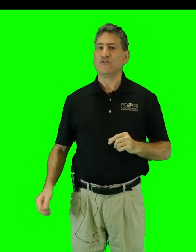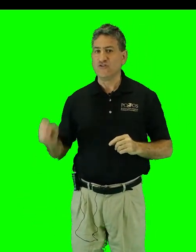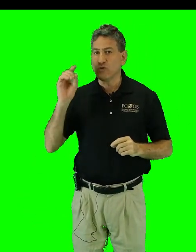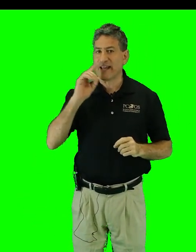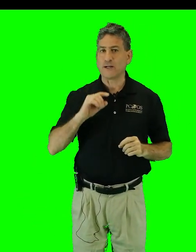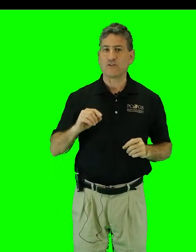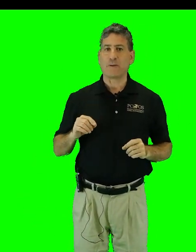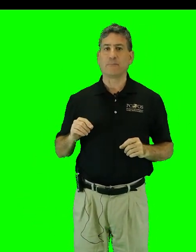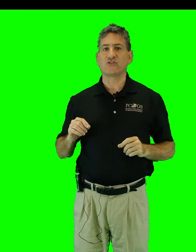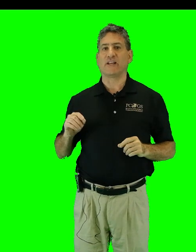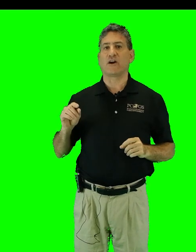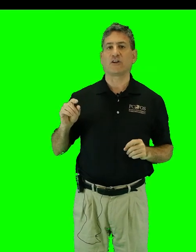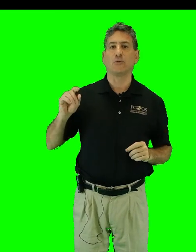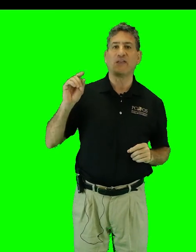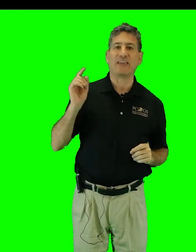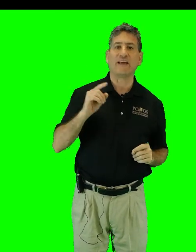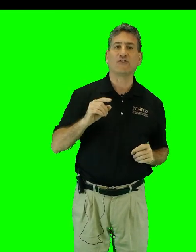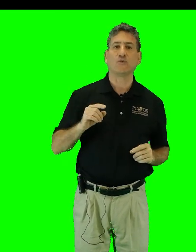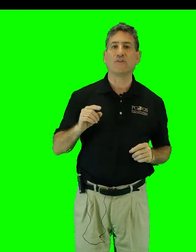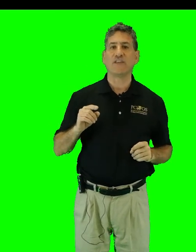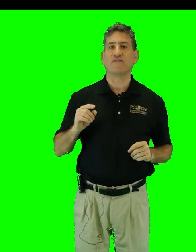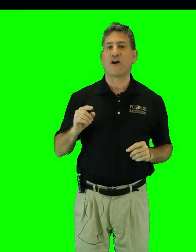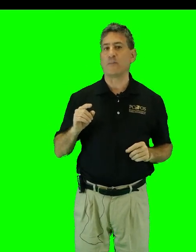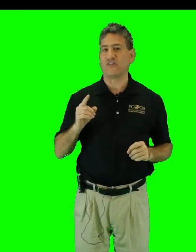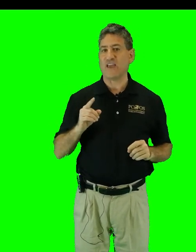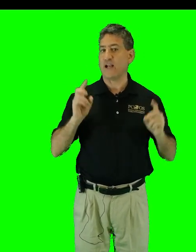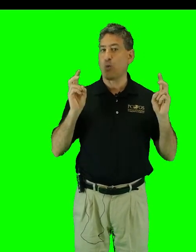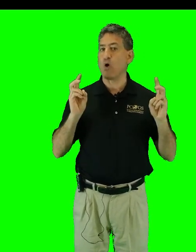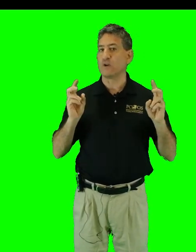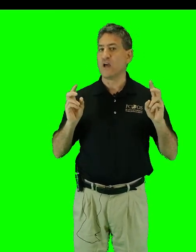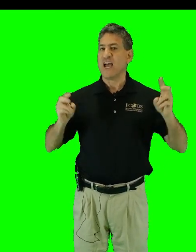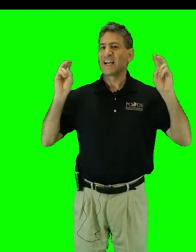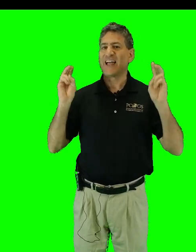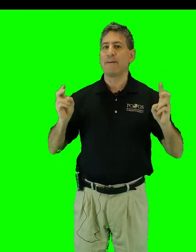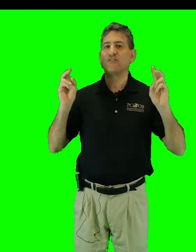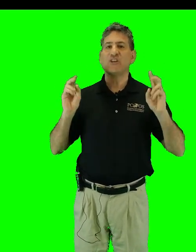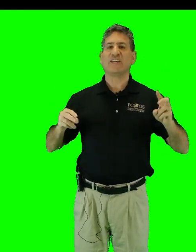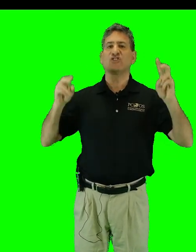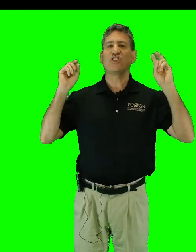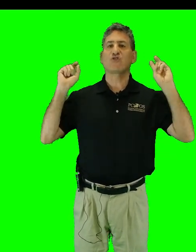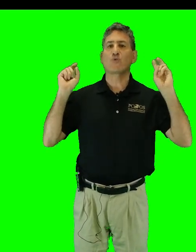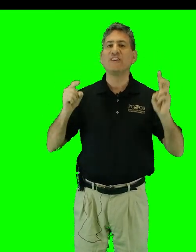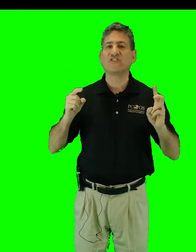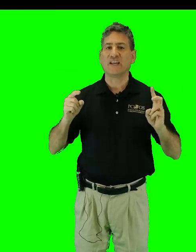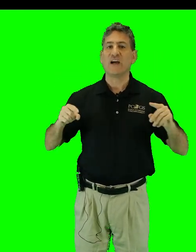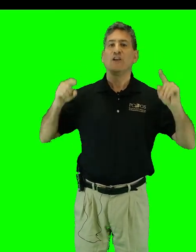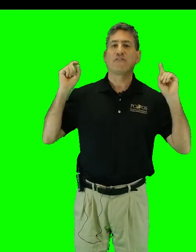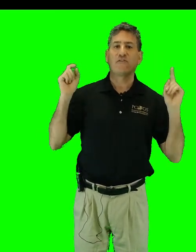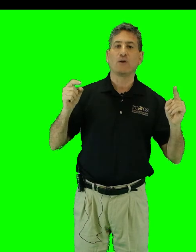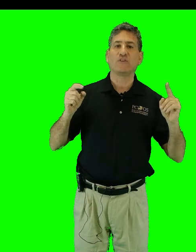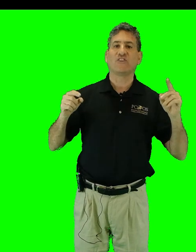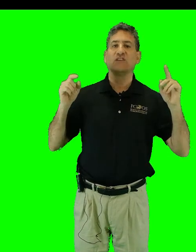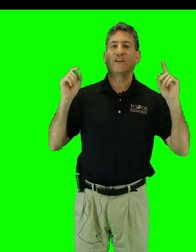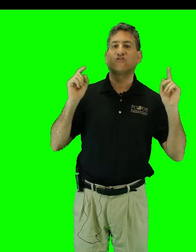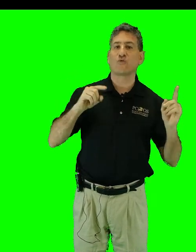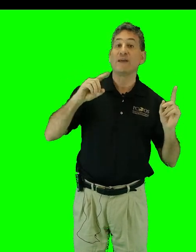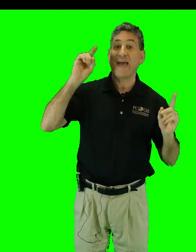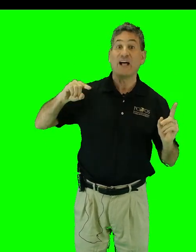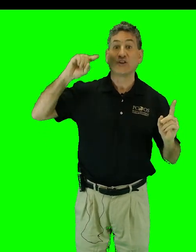new data was published in an article by the Yale School of the Environment saying, quote, climate change is increasing the frequency of extreme El